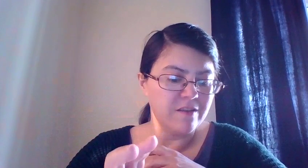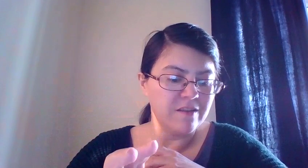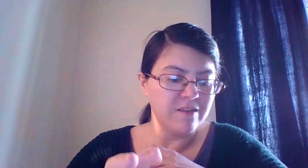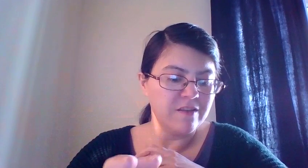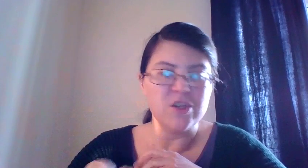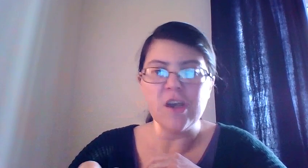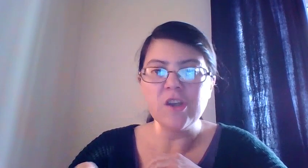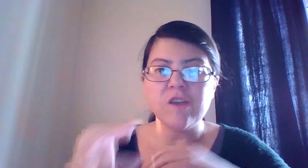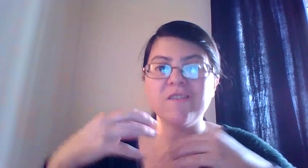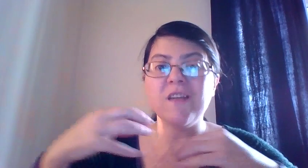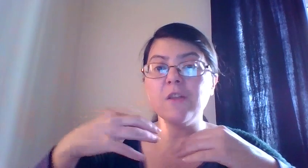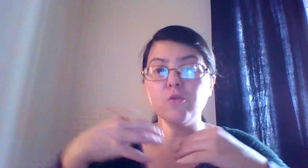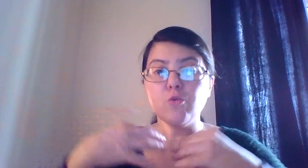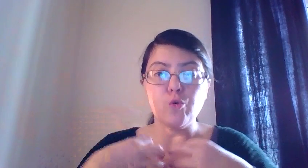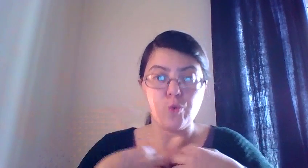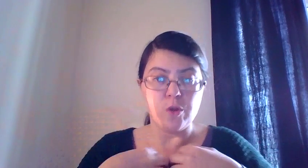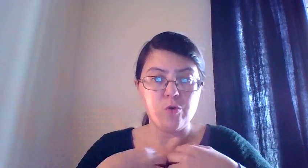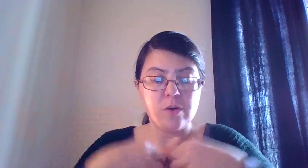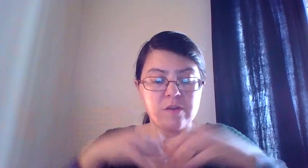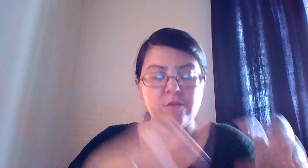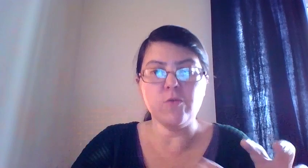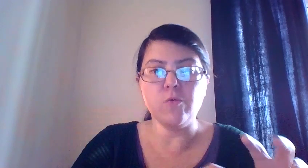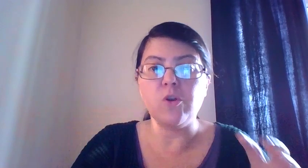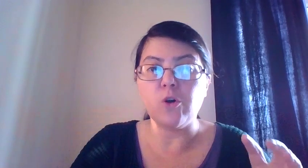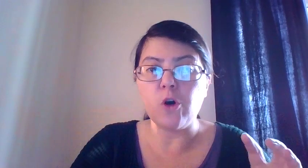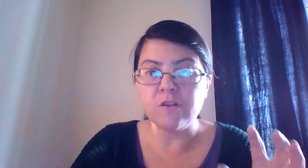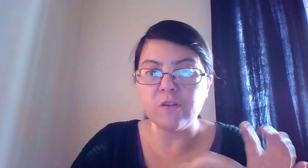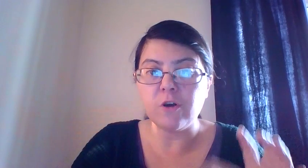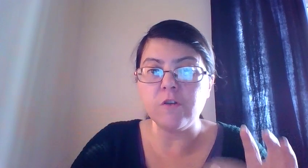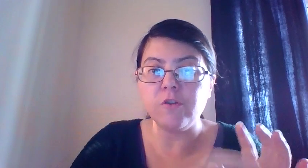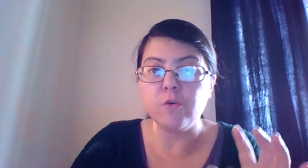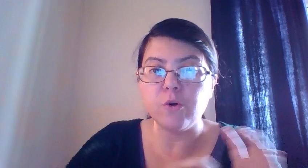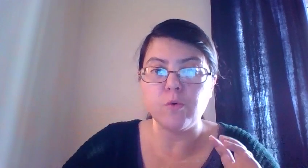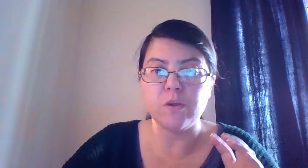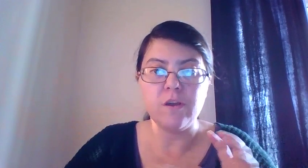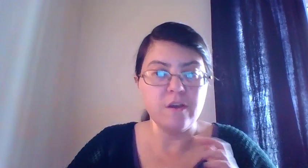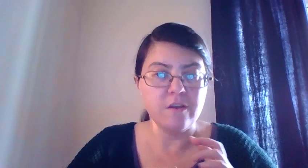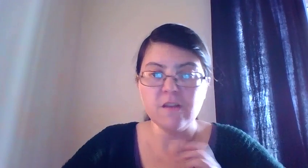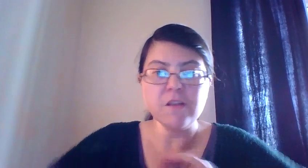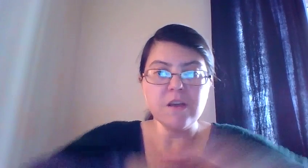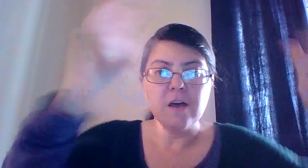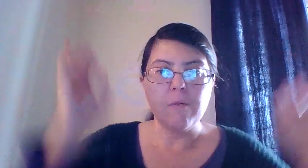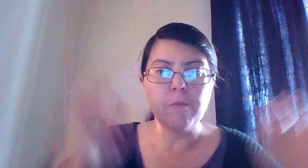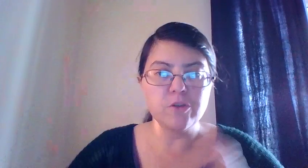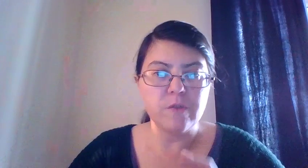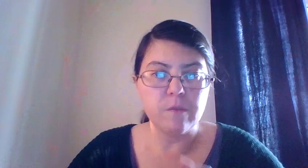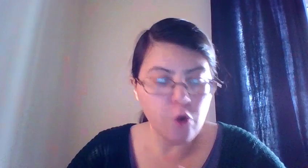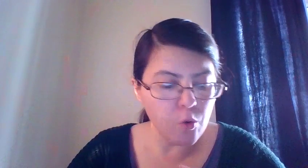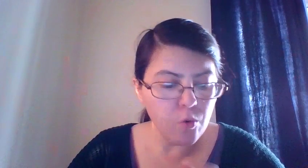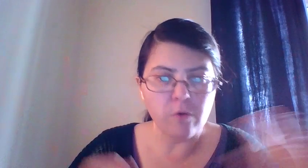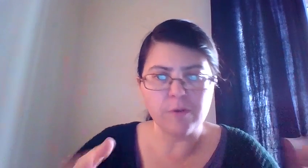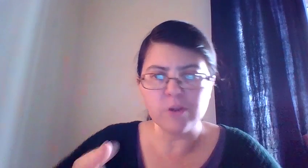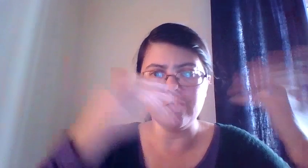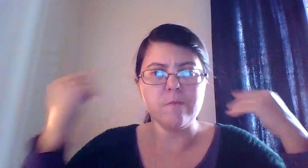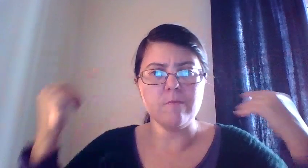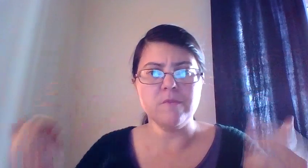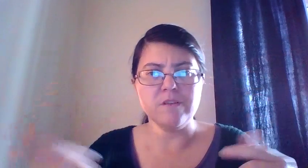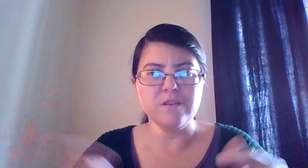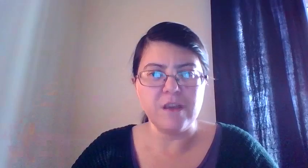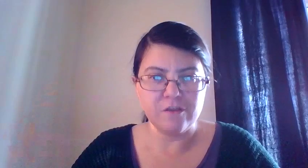the change has nothing to do with you. It's to do with your colleagues, the colleagues you work with. Suddenly, a bunch of them go, or a bunch of them enter.